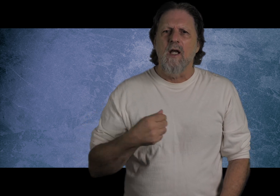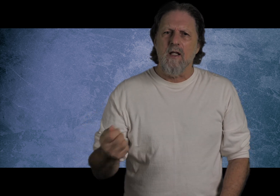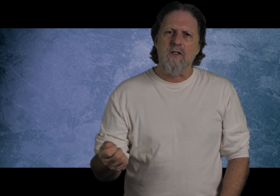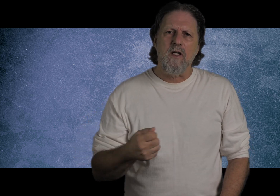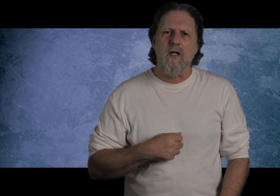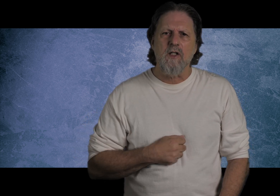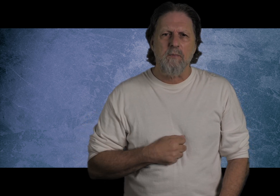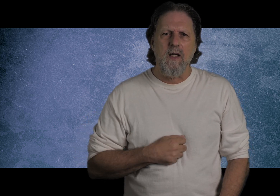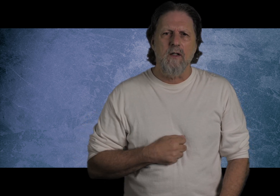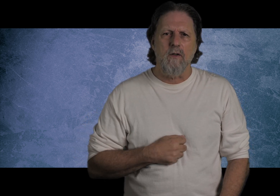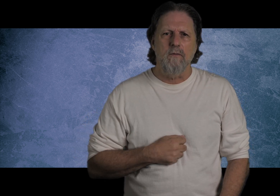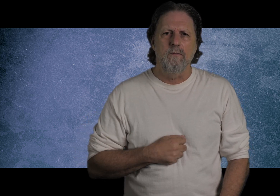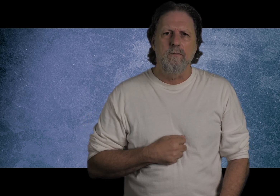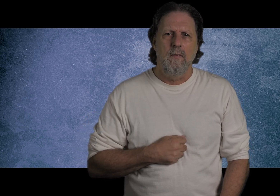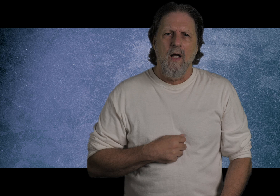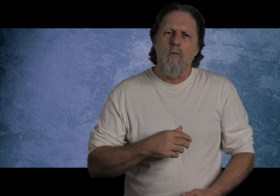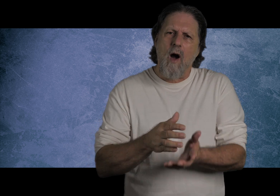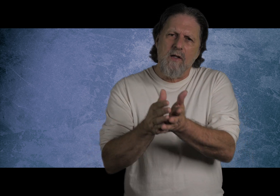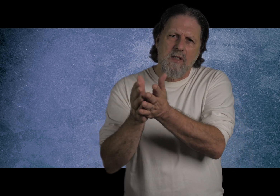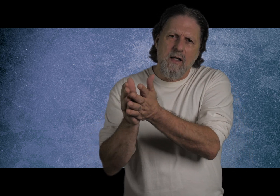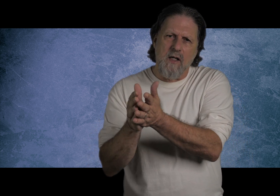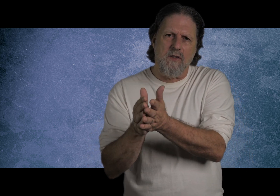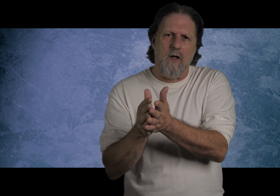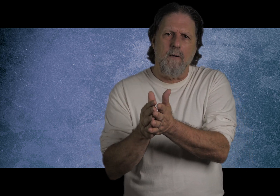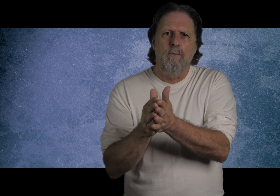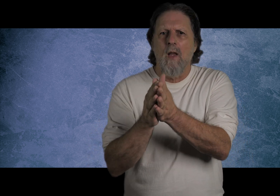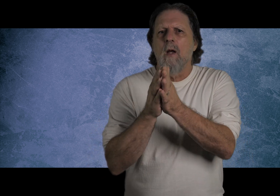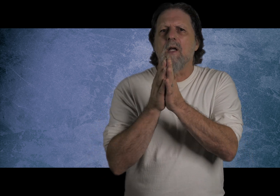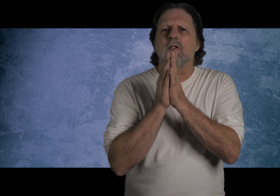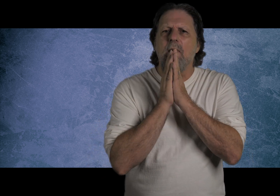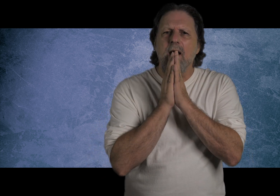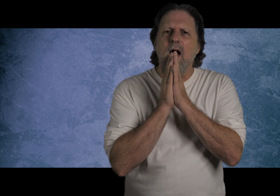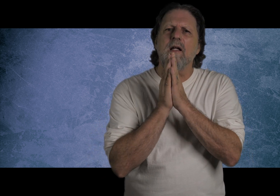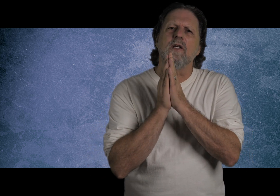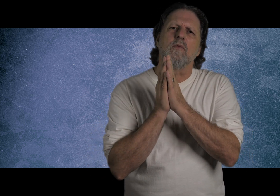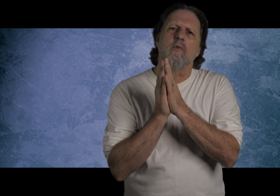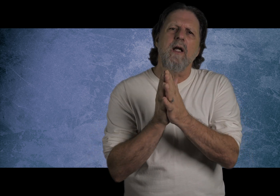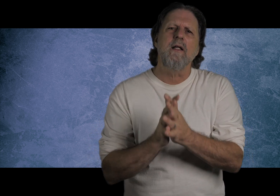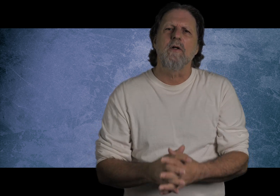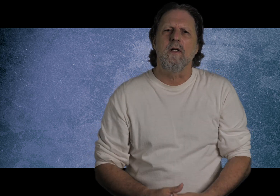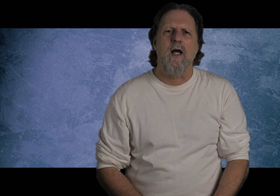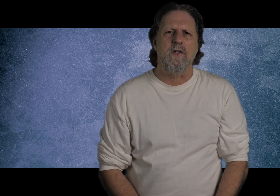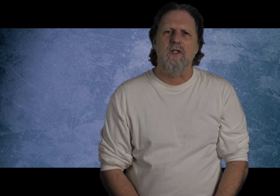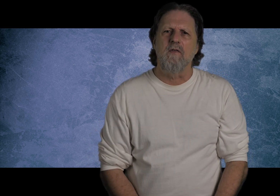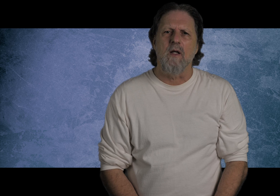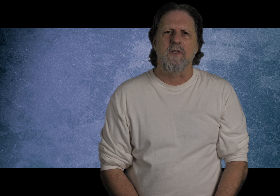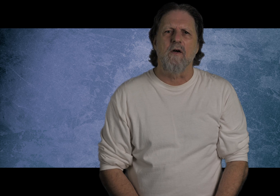in the sinner he's speaking to. And why is that necessary? Because mankind is really good at deceiving themselves